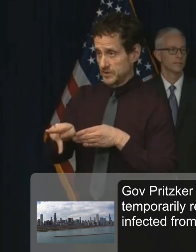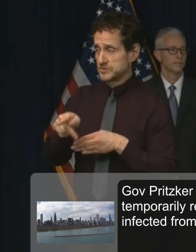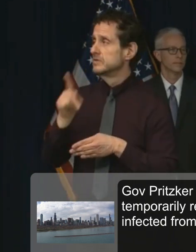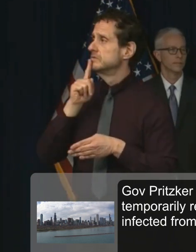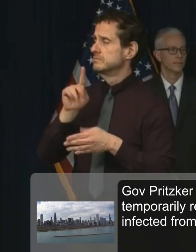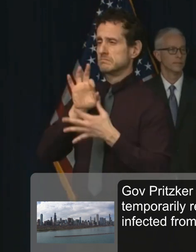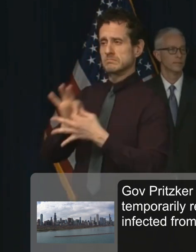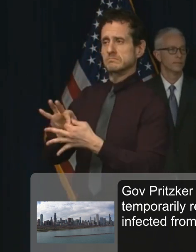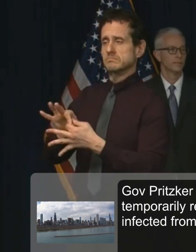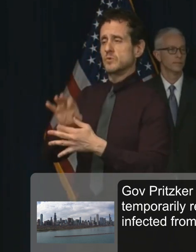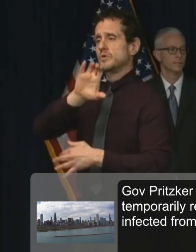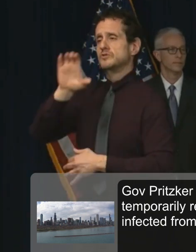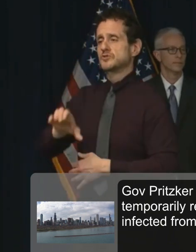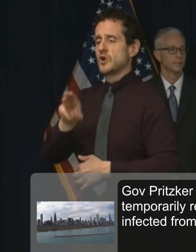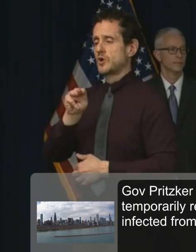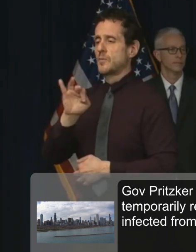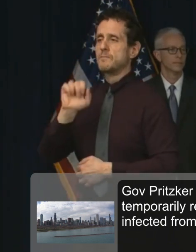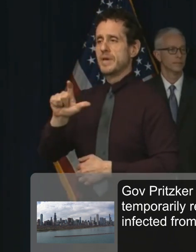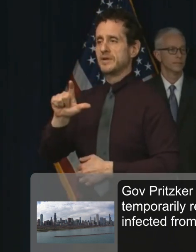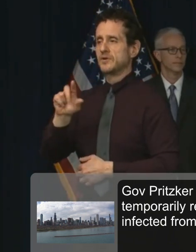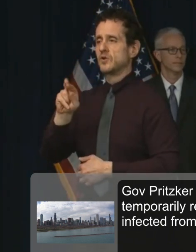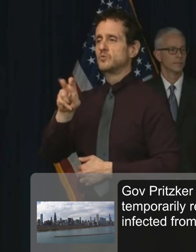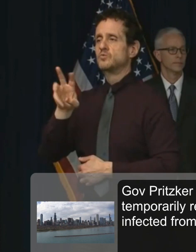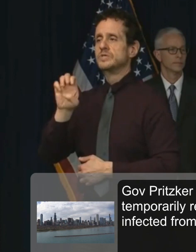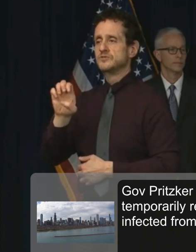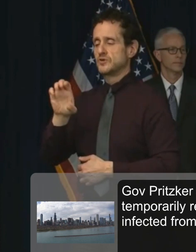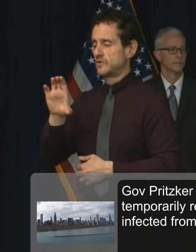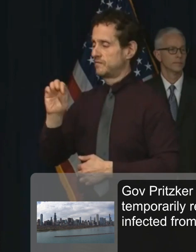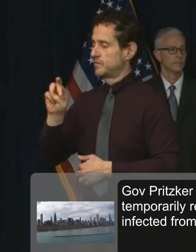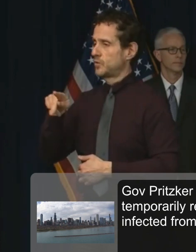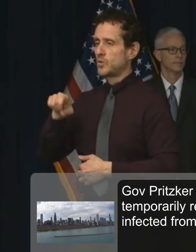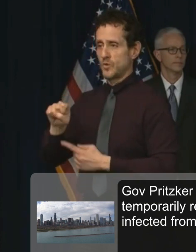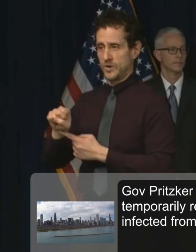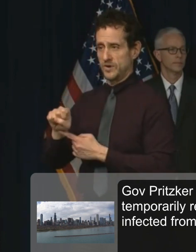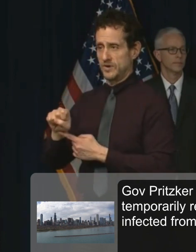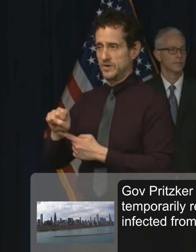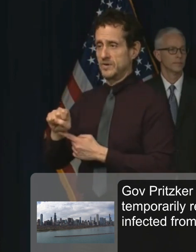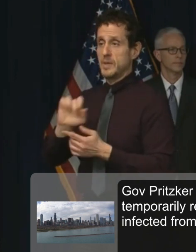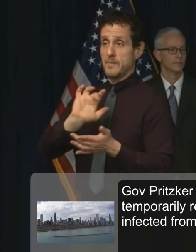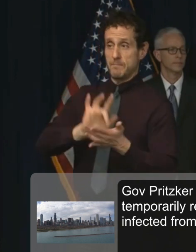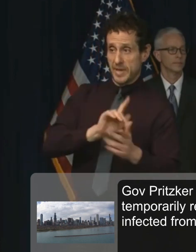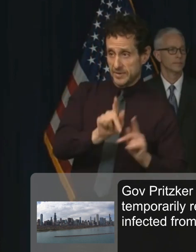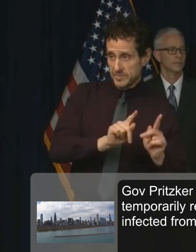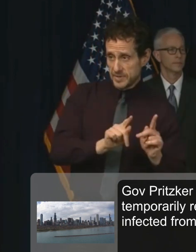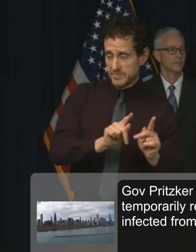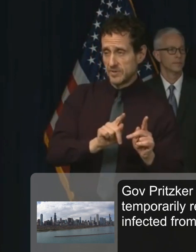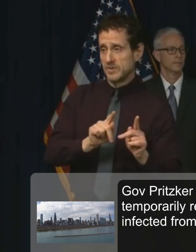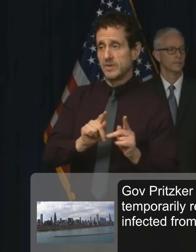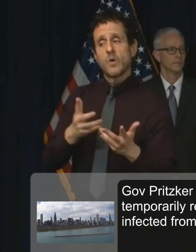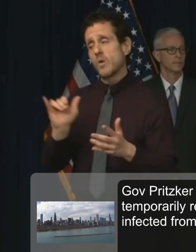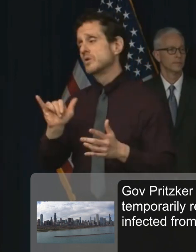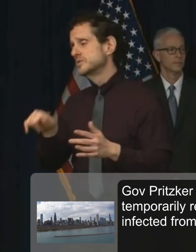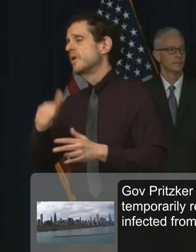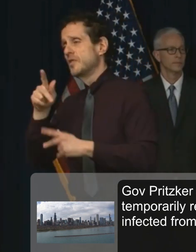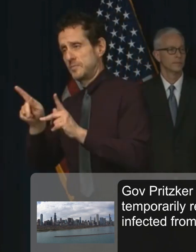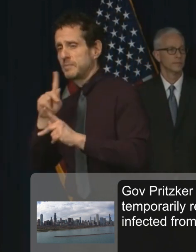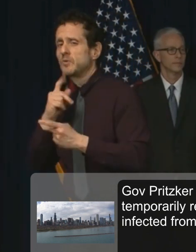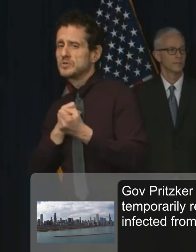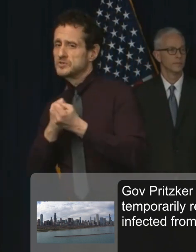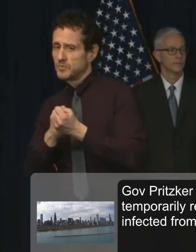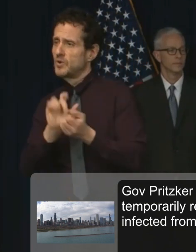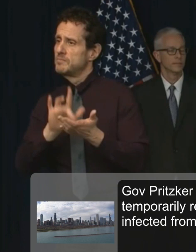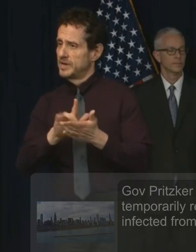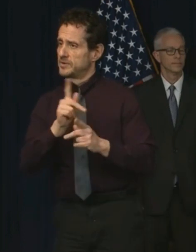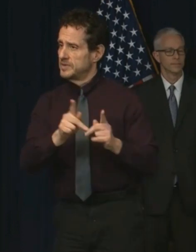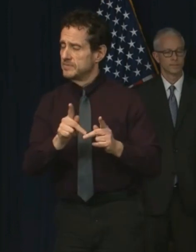Medical Reserve Corps. This is a network of both medical and non-medical professionals who volunteer their time to